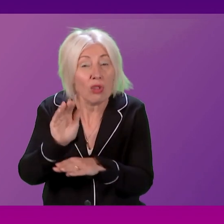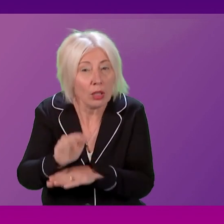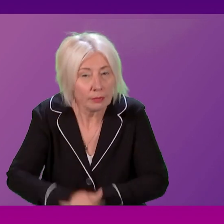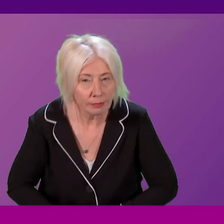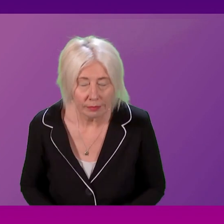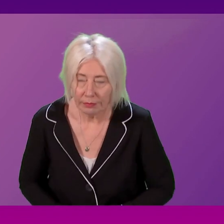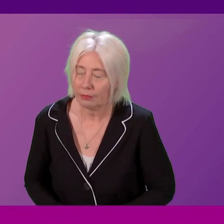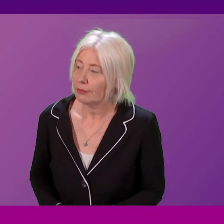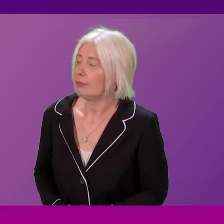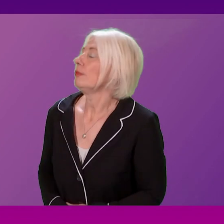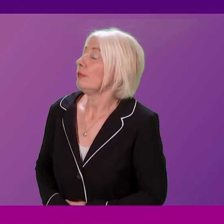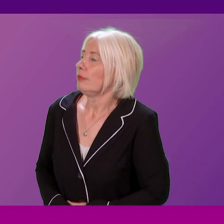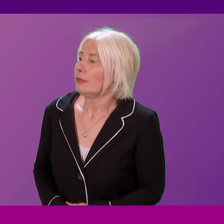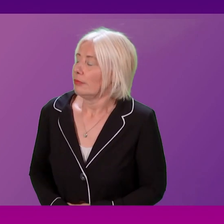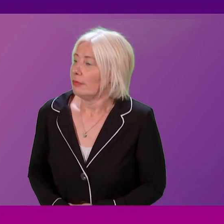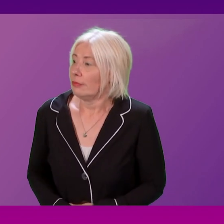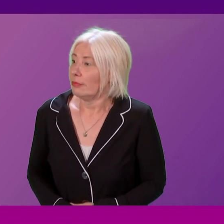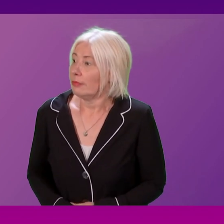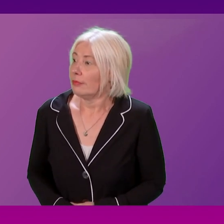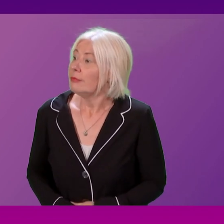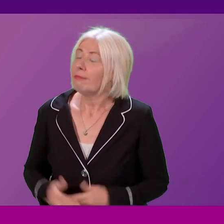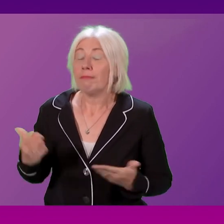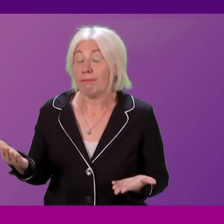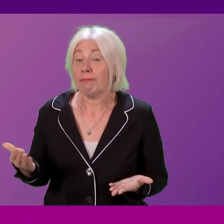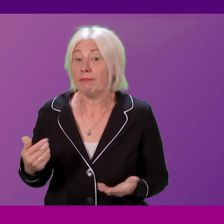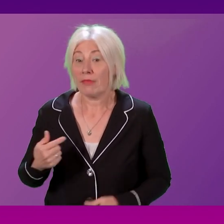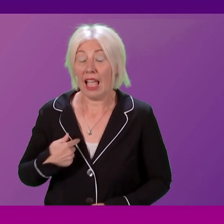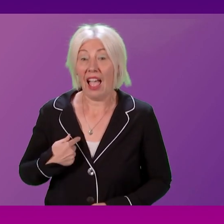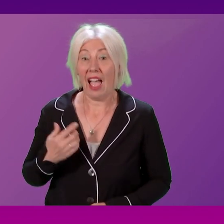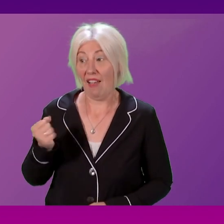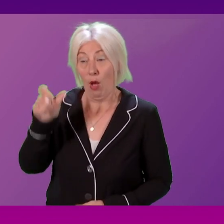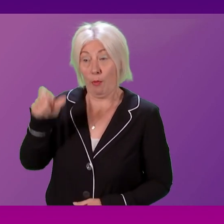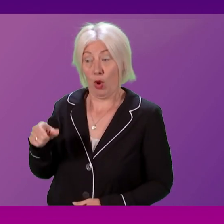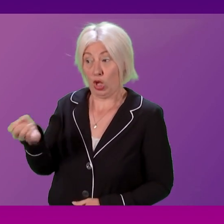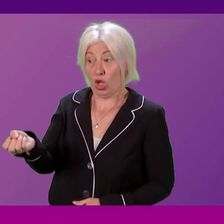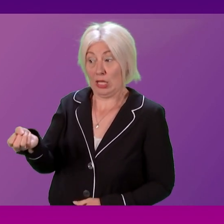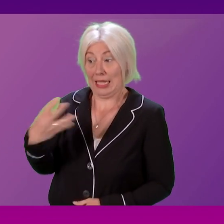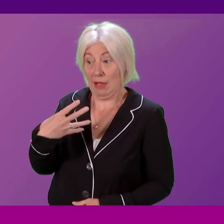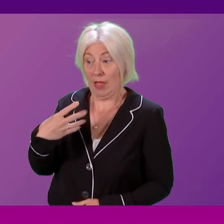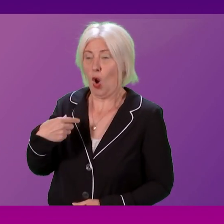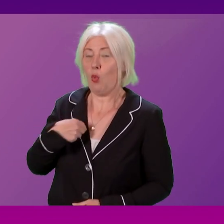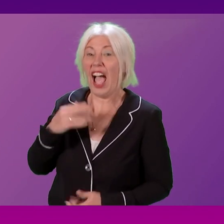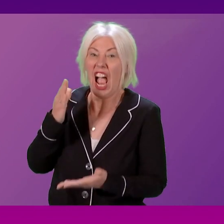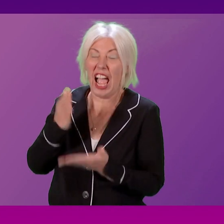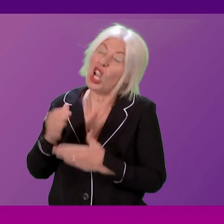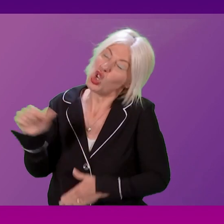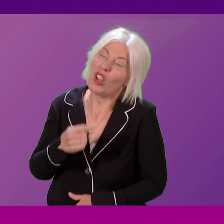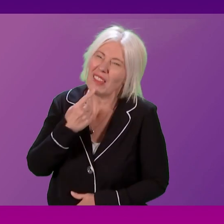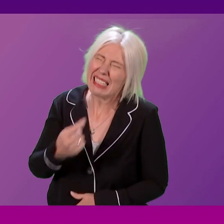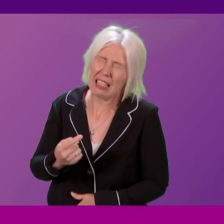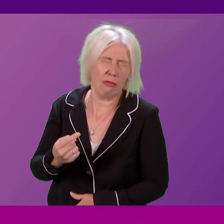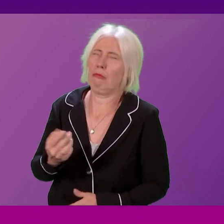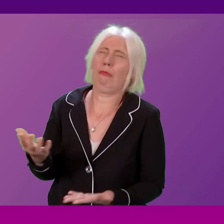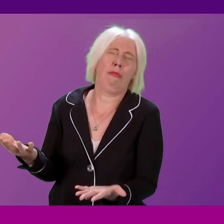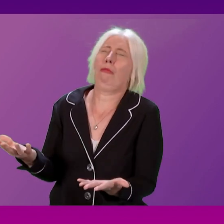It's incredible, Presiding Officer, that I have a member who is telling me what I was actually meaning to say and meaning to think. mean, it's